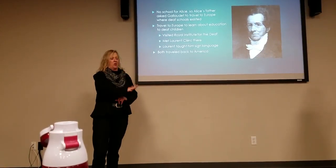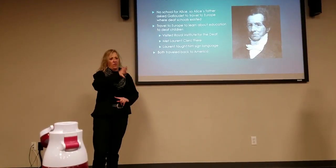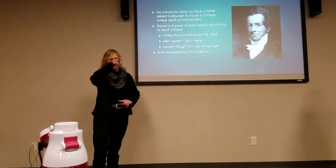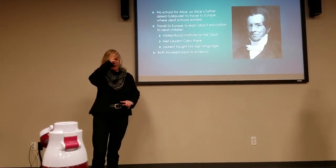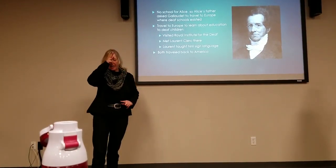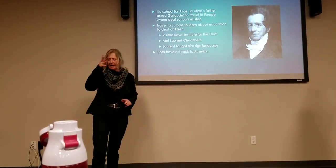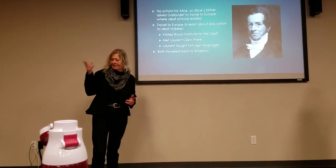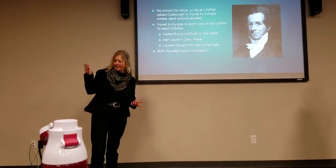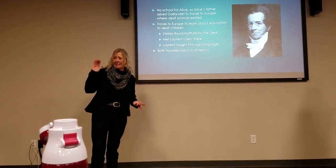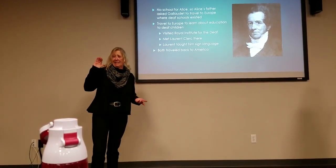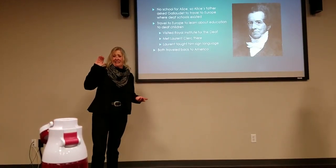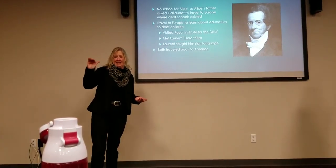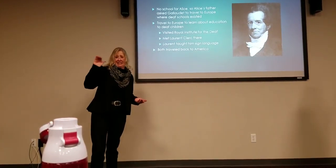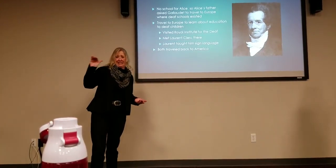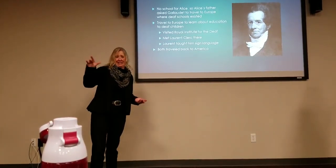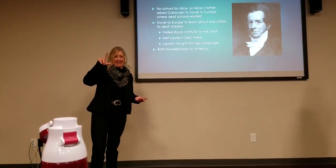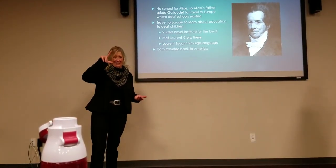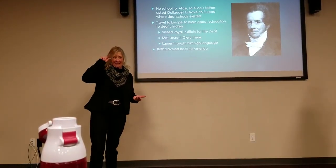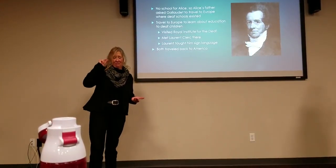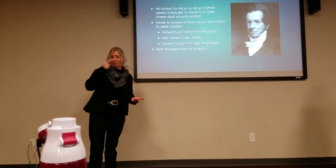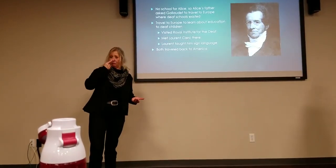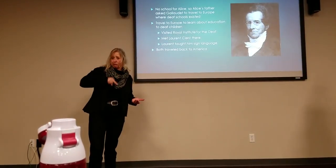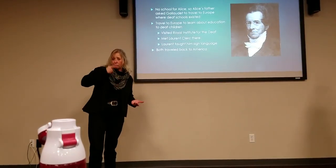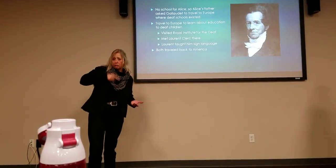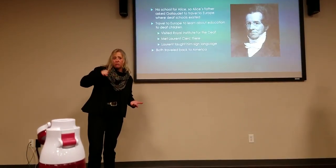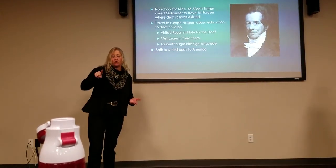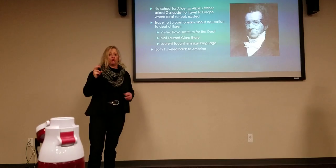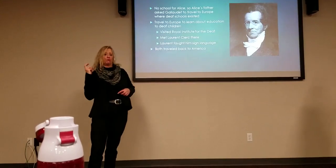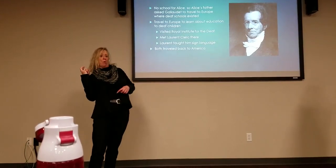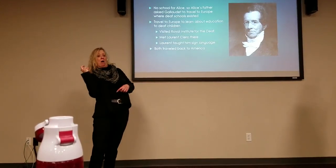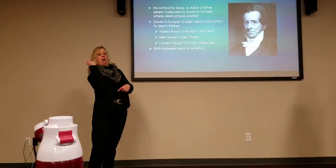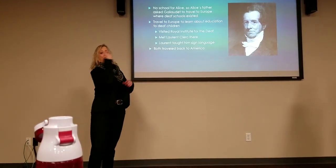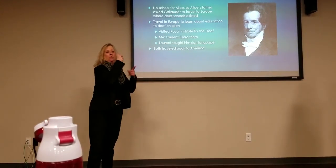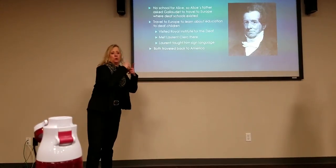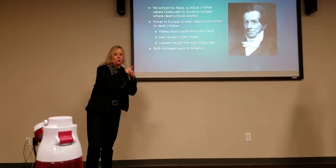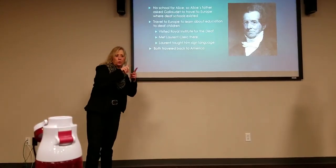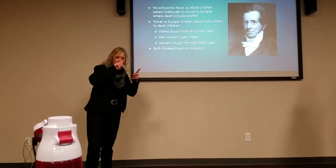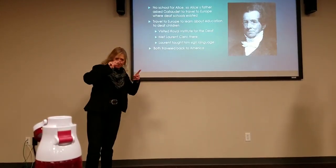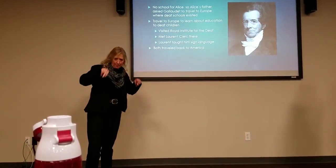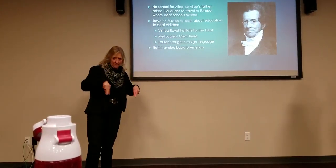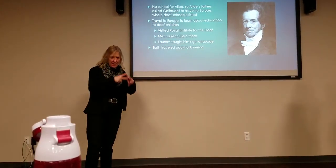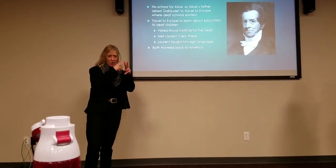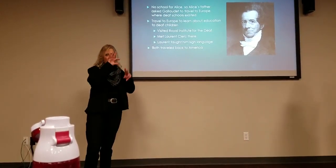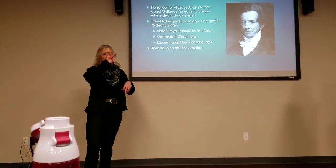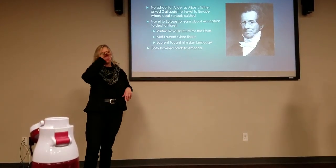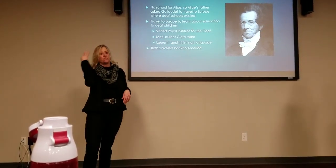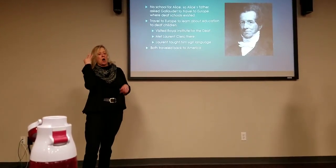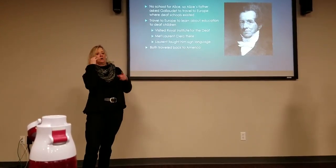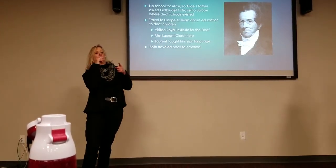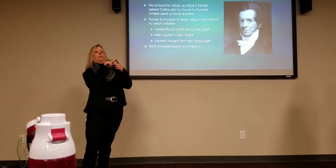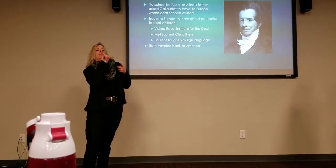children. So Alice's father asked Thomas if he would be willing to travel to France